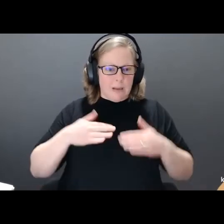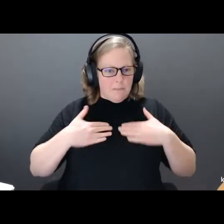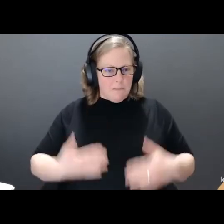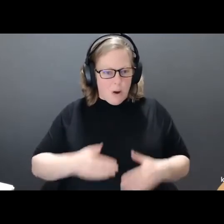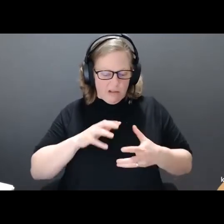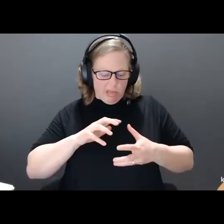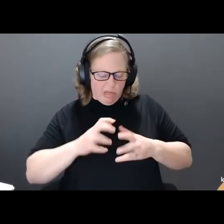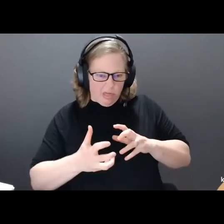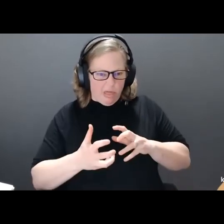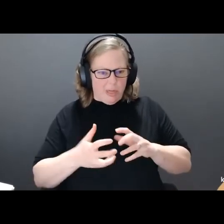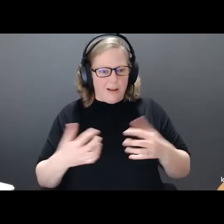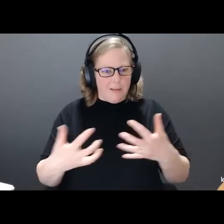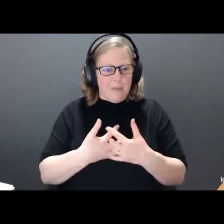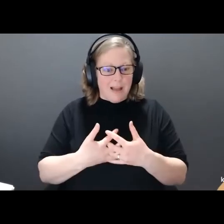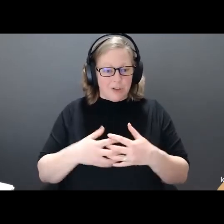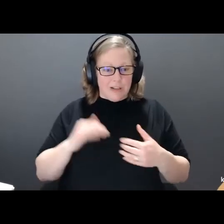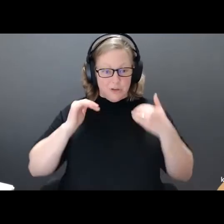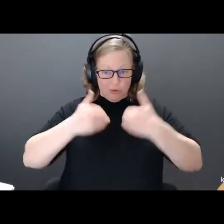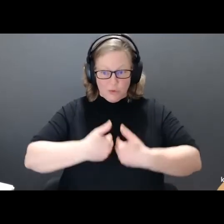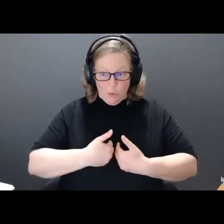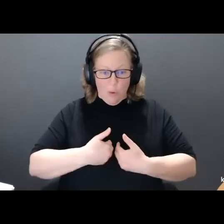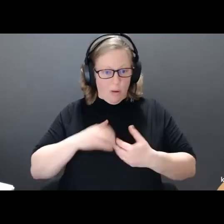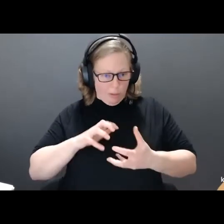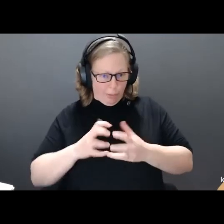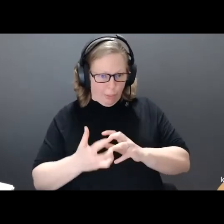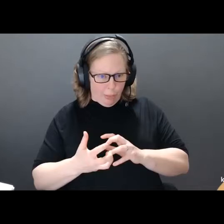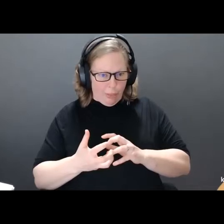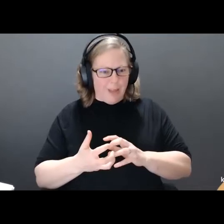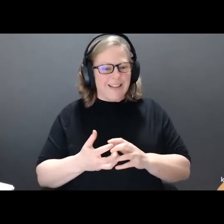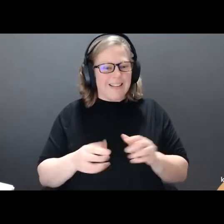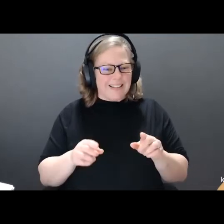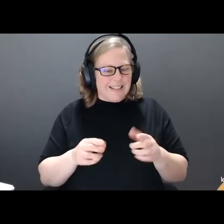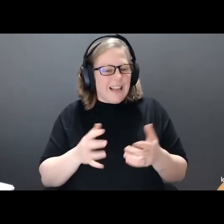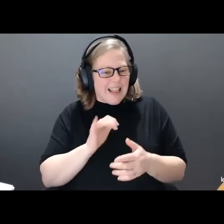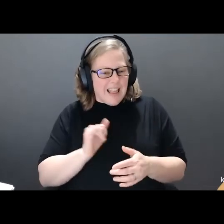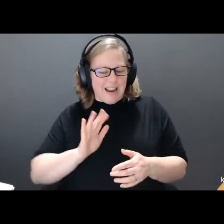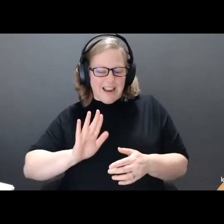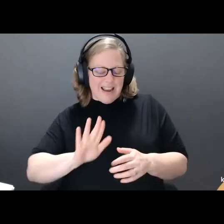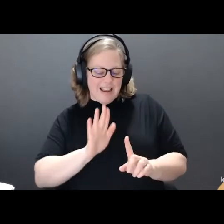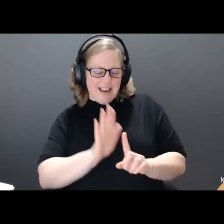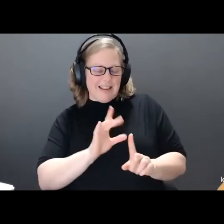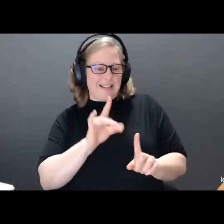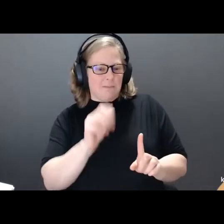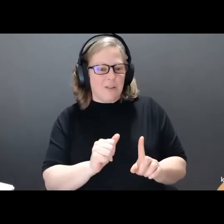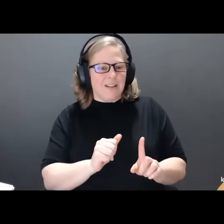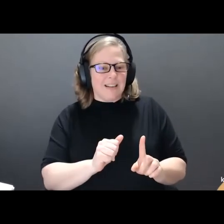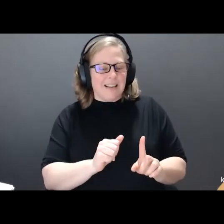twisted soul, as if his disability is a reflection of some sort of internal evil.